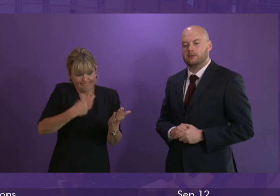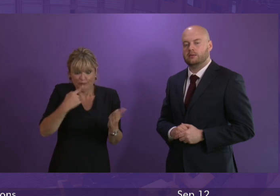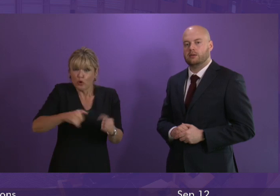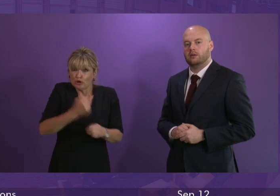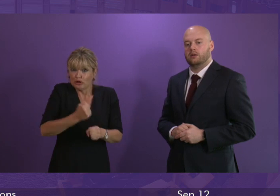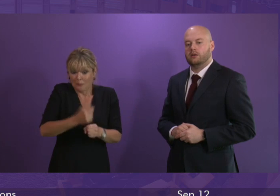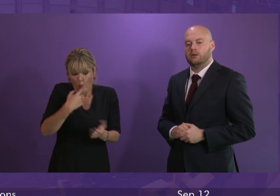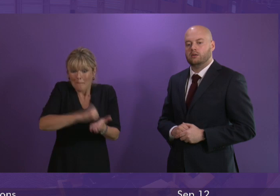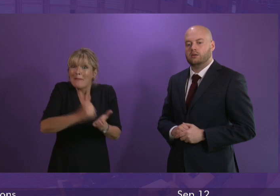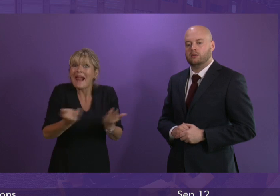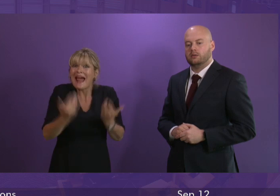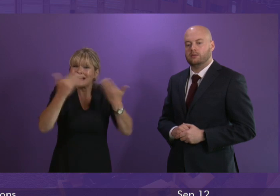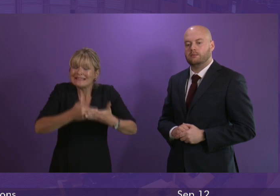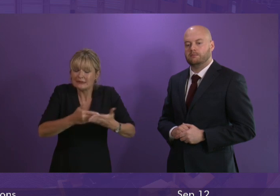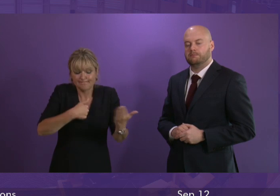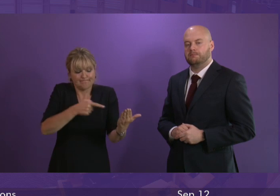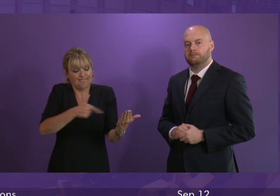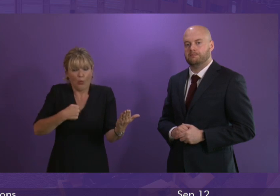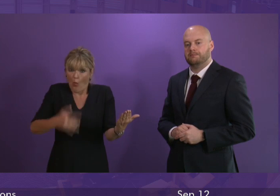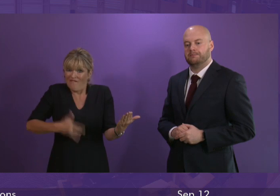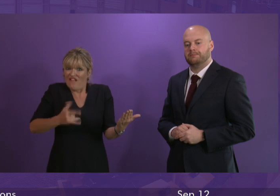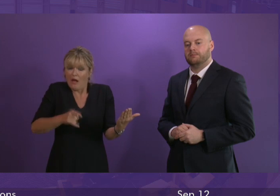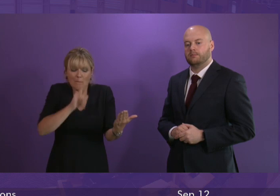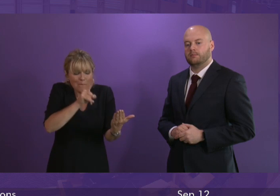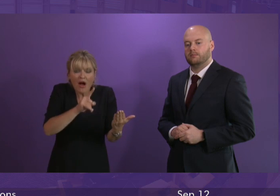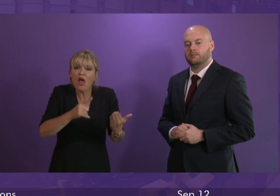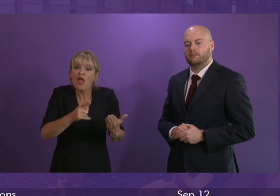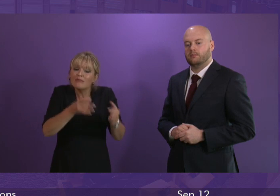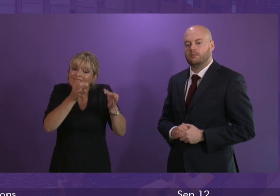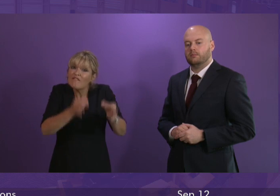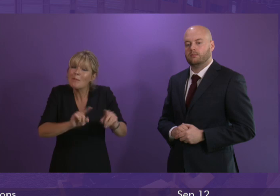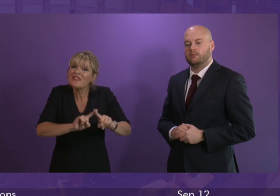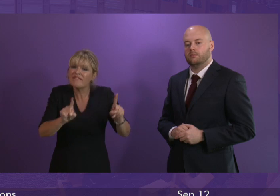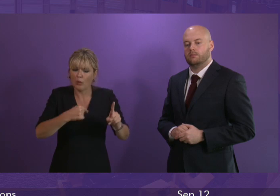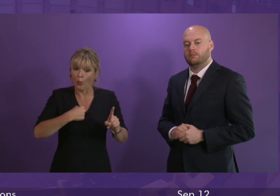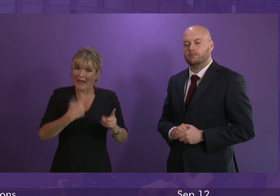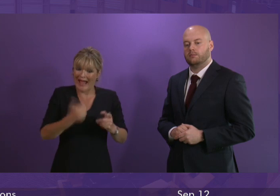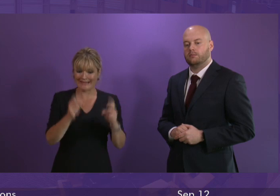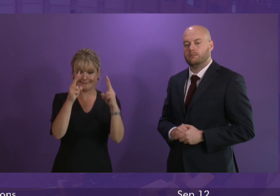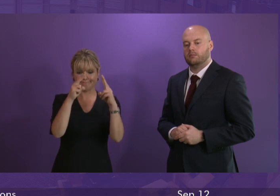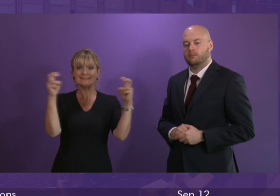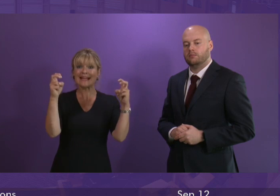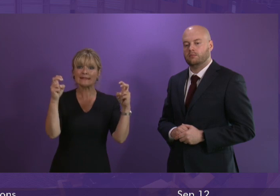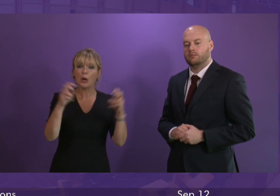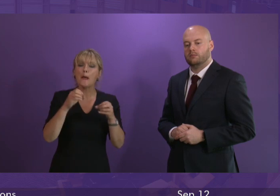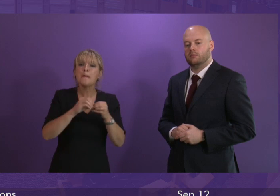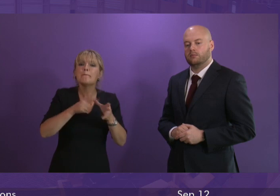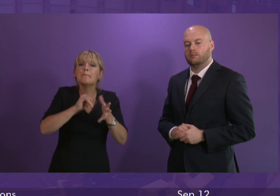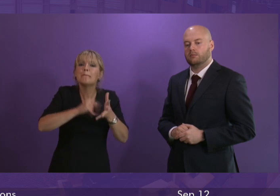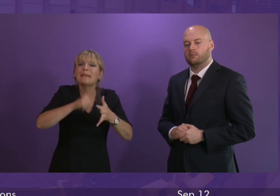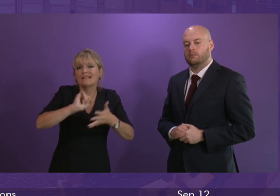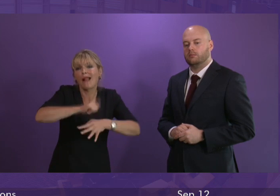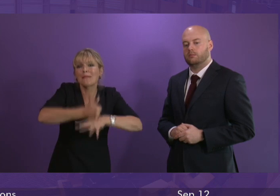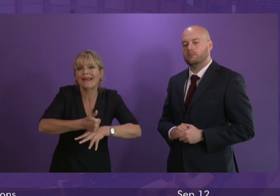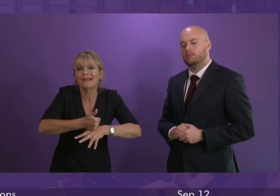last night the only difference I can confirm is in the title of the document the version we had had the title base scenario